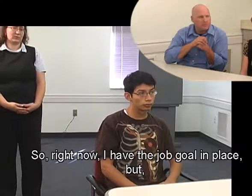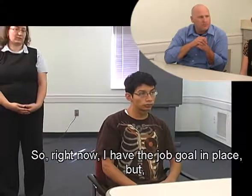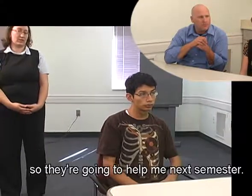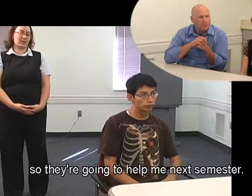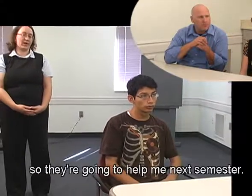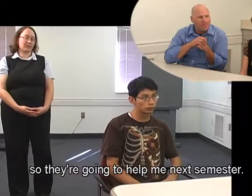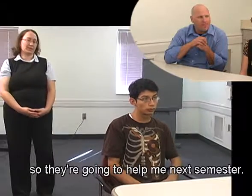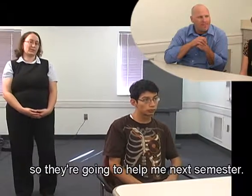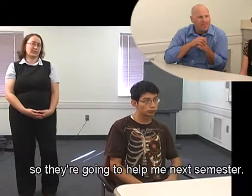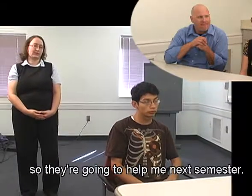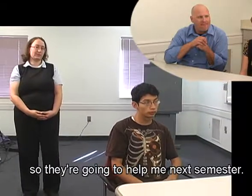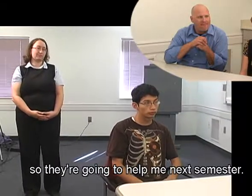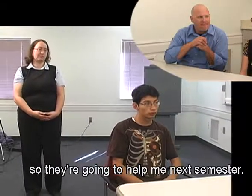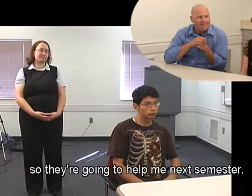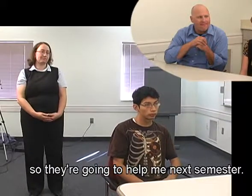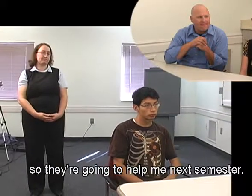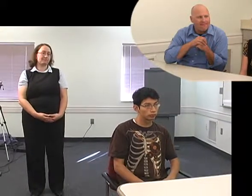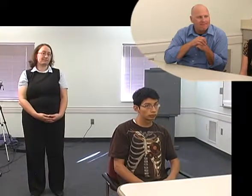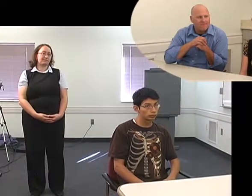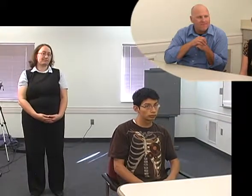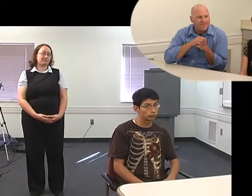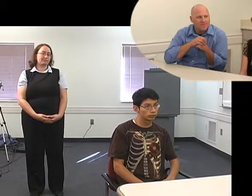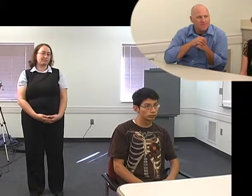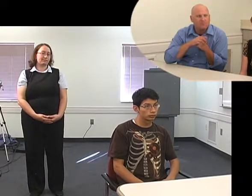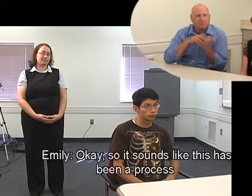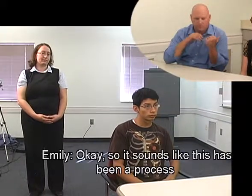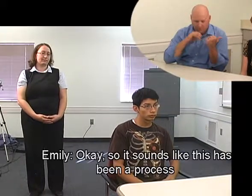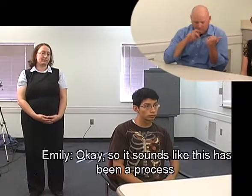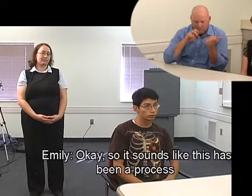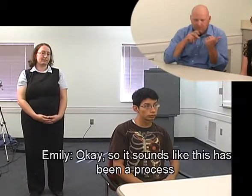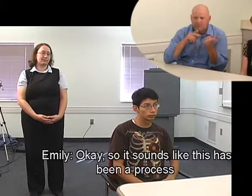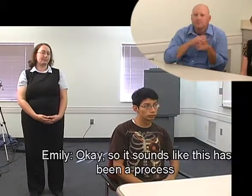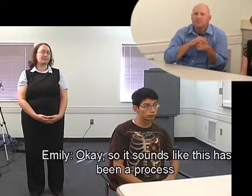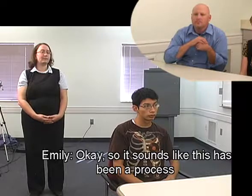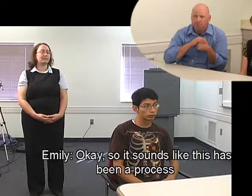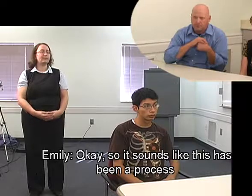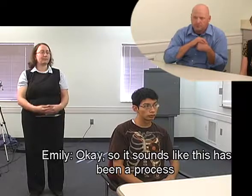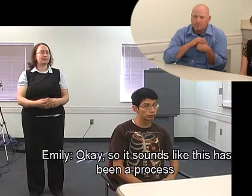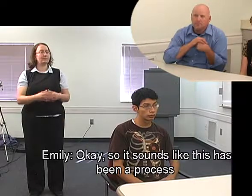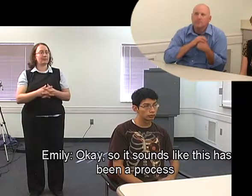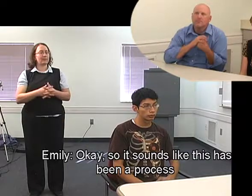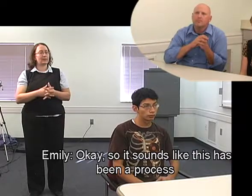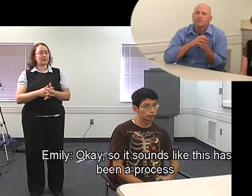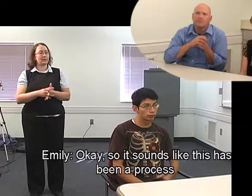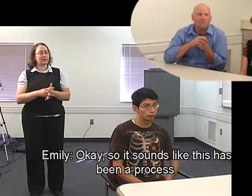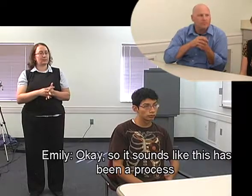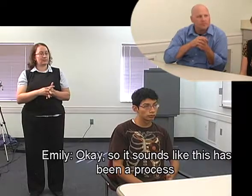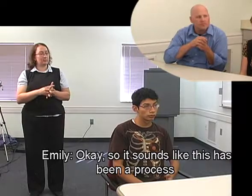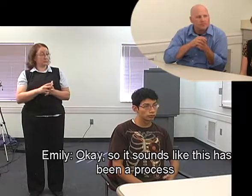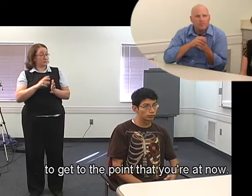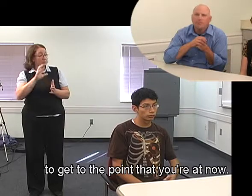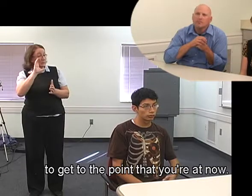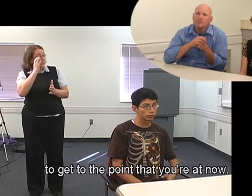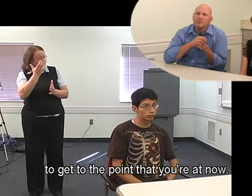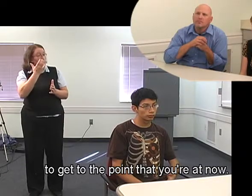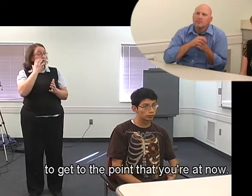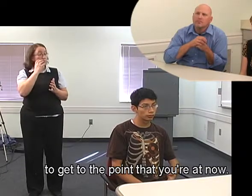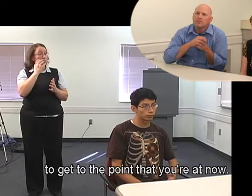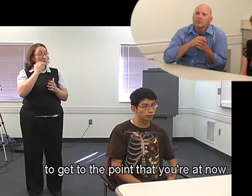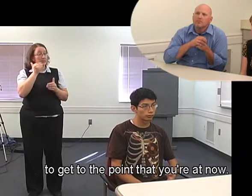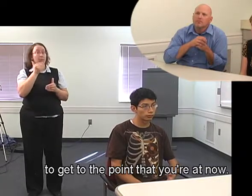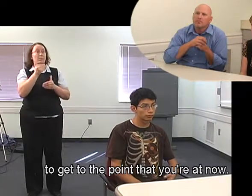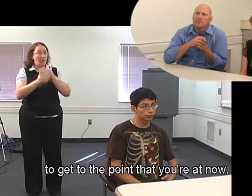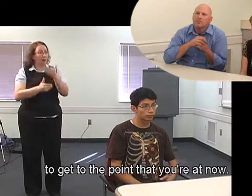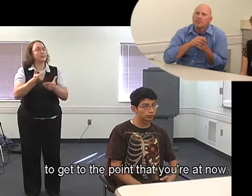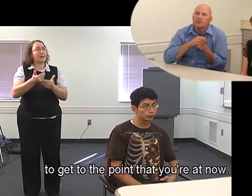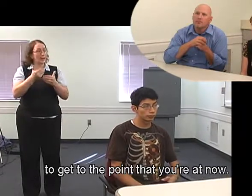so they're going to help me next semester. Okay, so it sounds like it's been a process